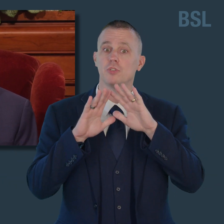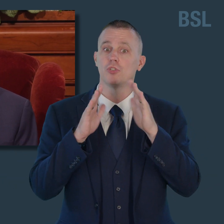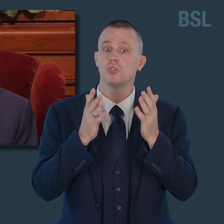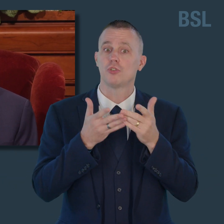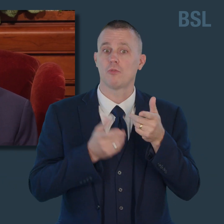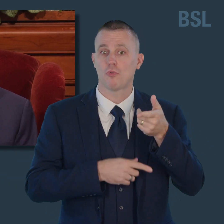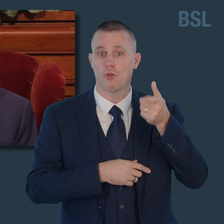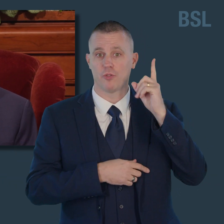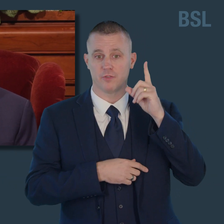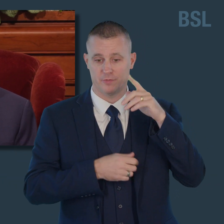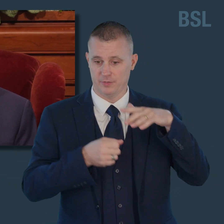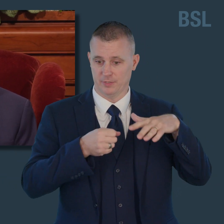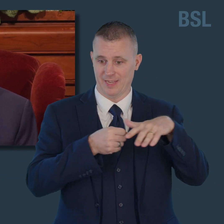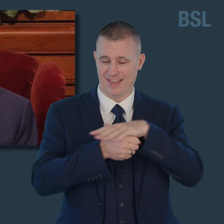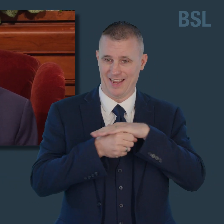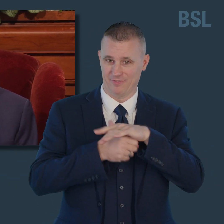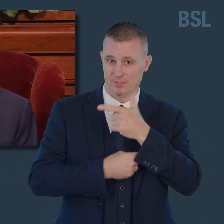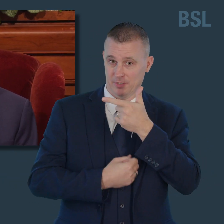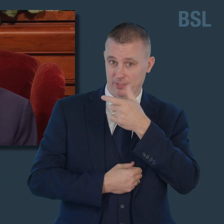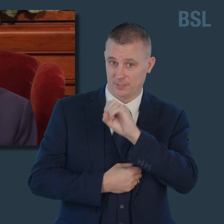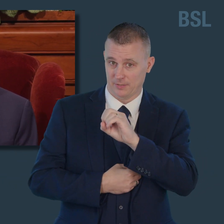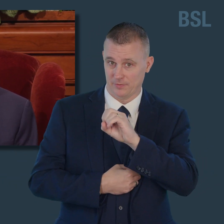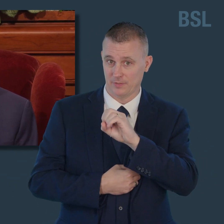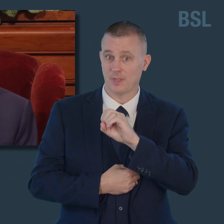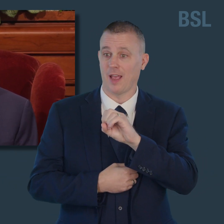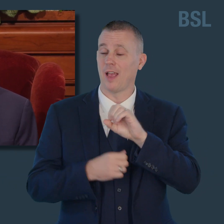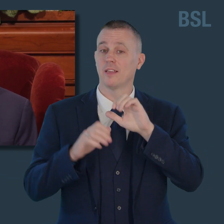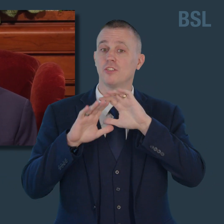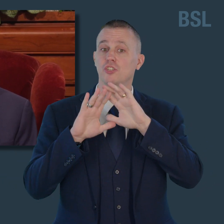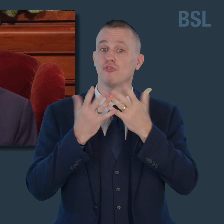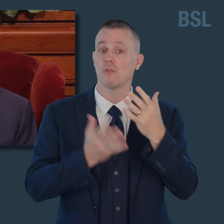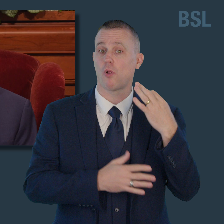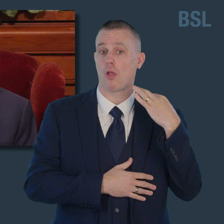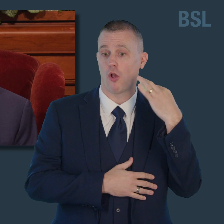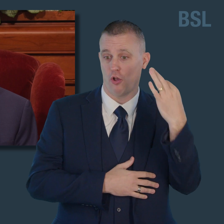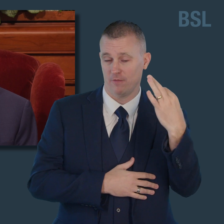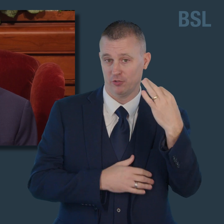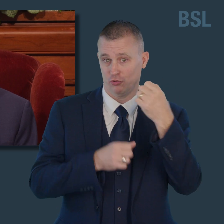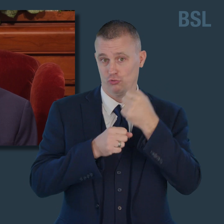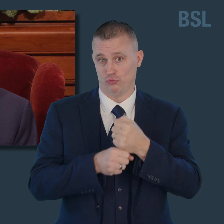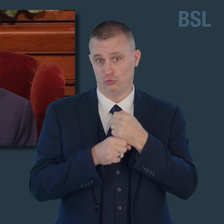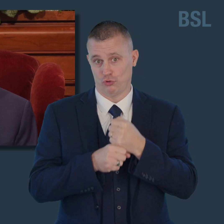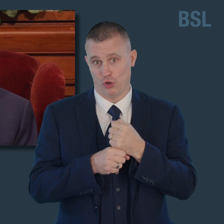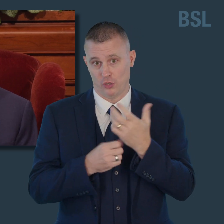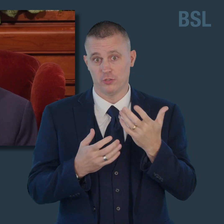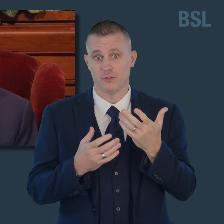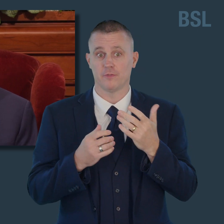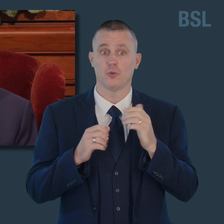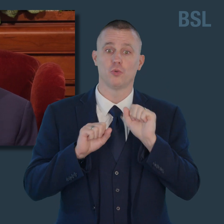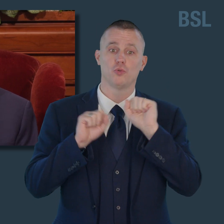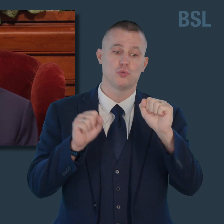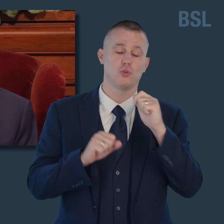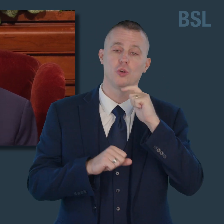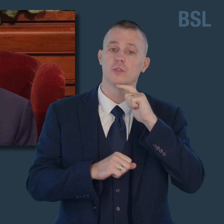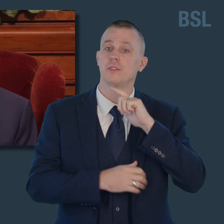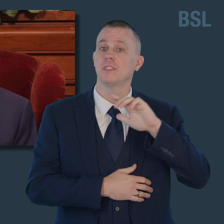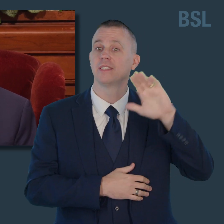Authorities, Area Seventies, and General Officers of the Church for your